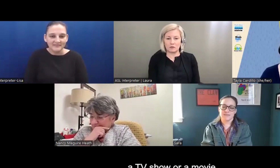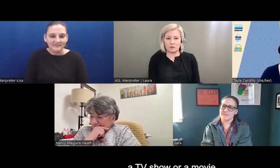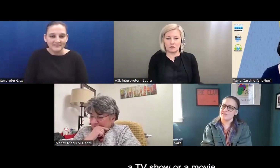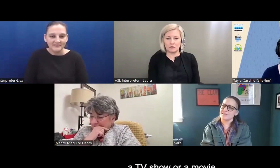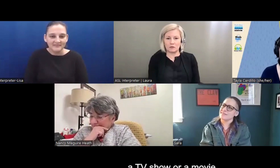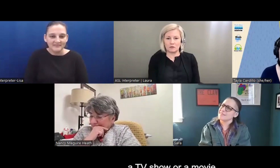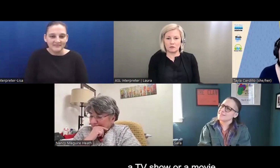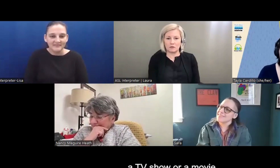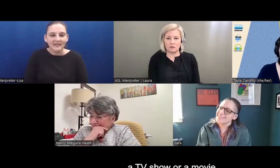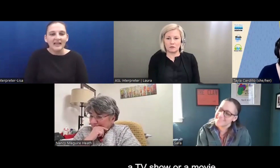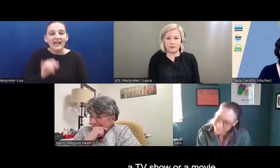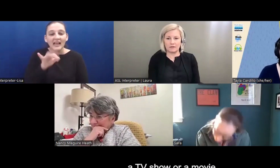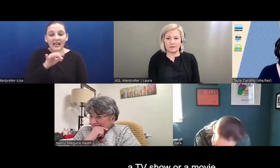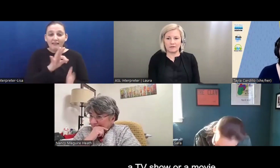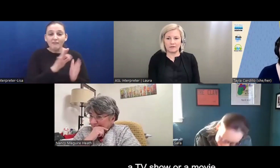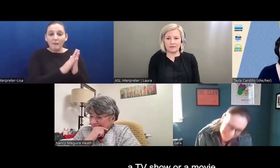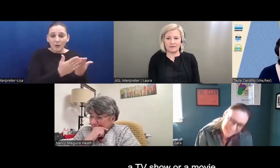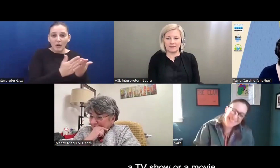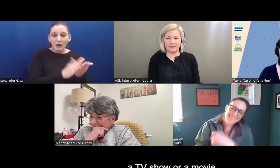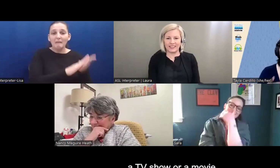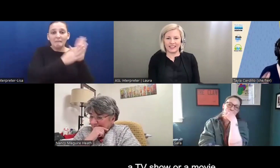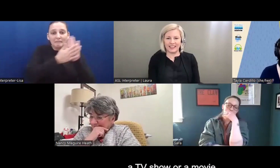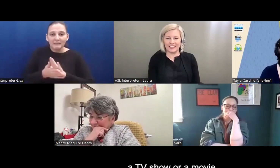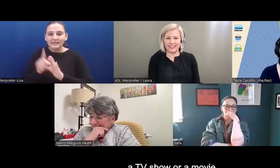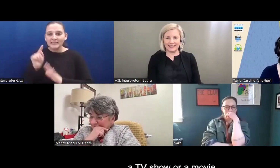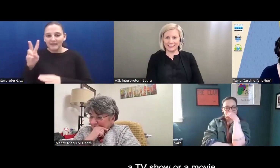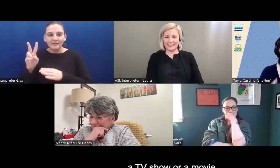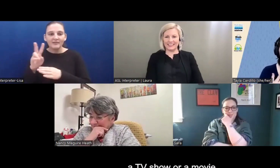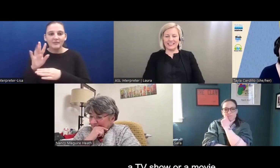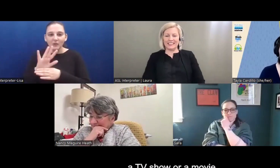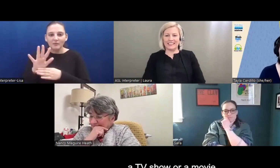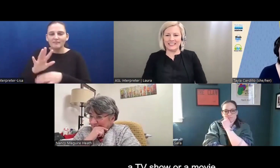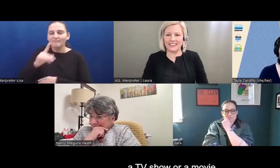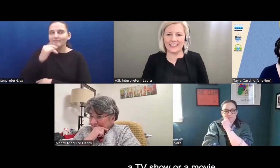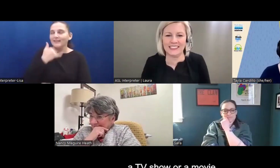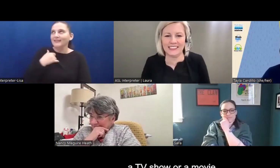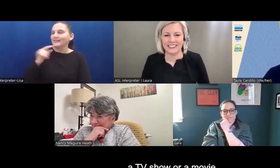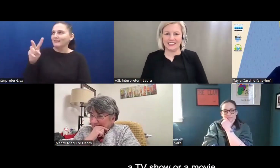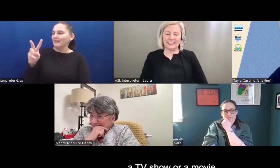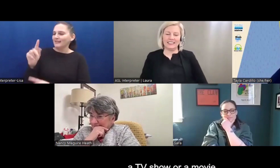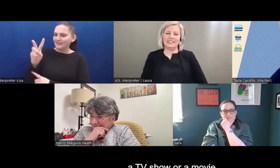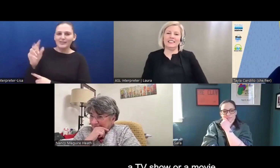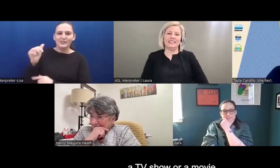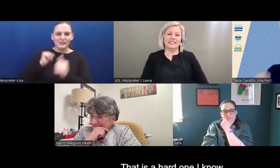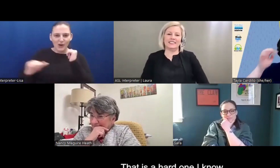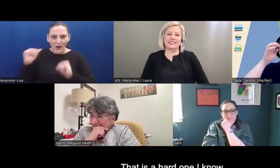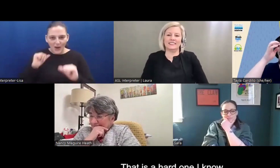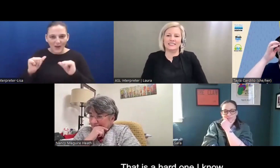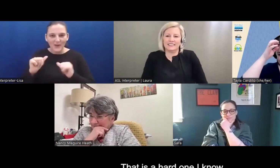Like if it were to be a TV or a movie, a TV, a TV show or a movie. Uh,